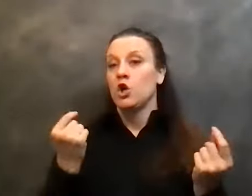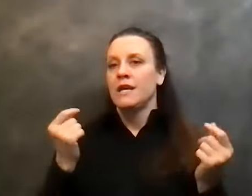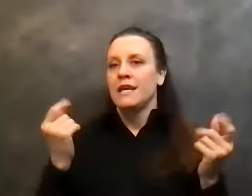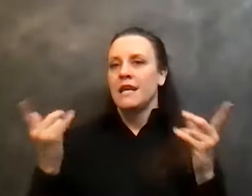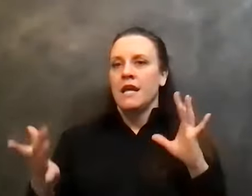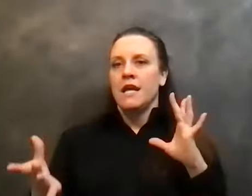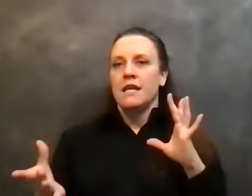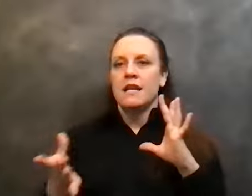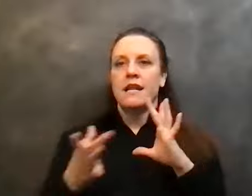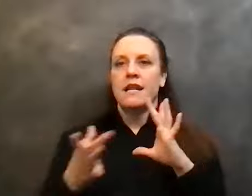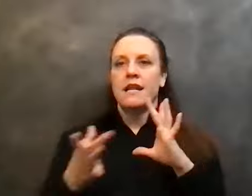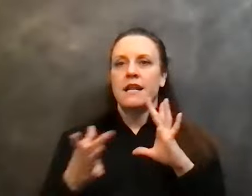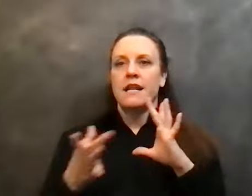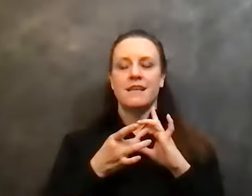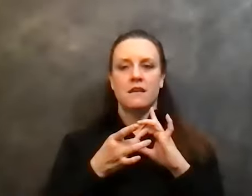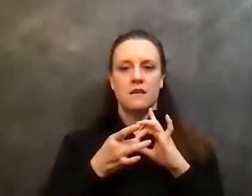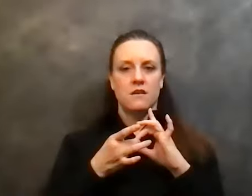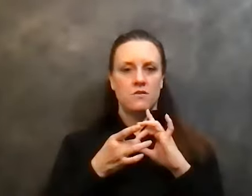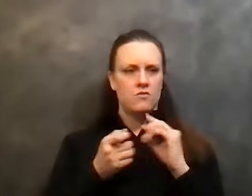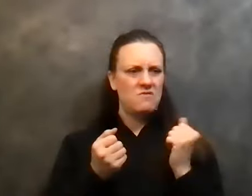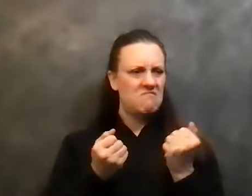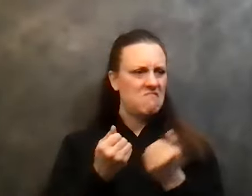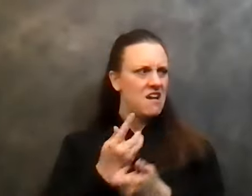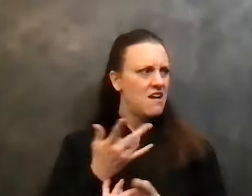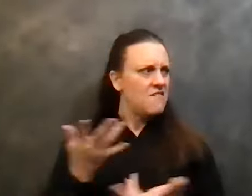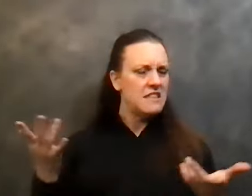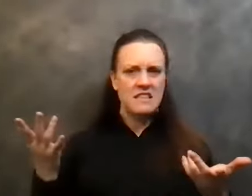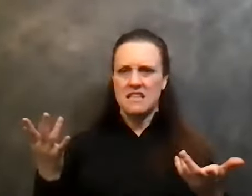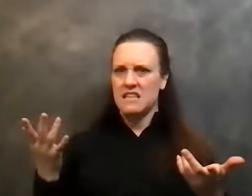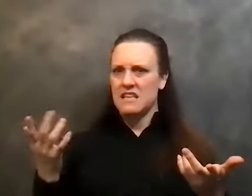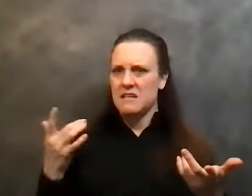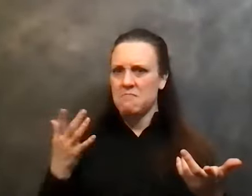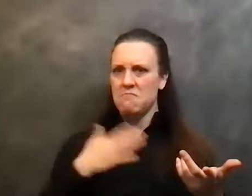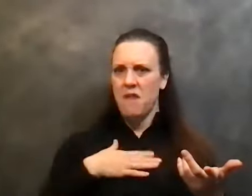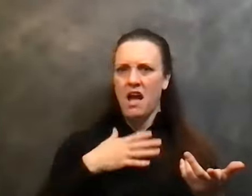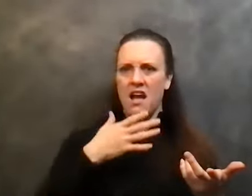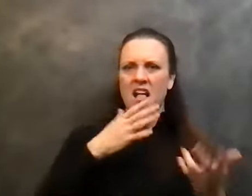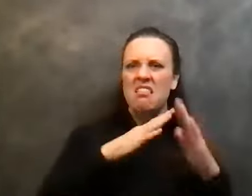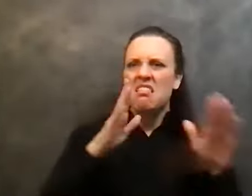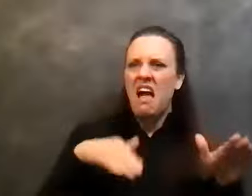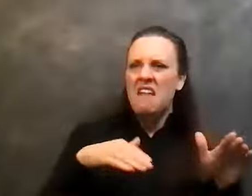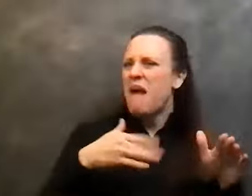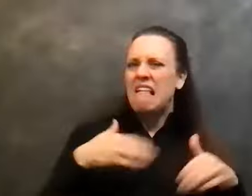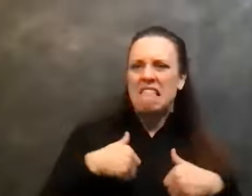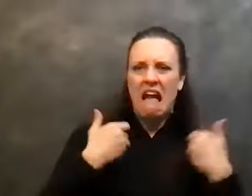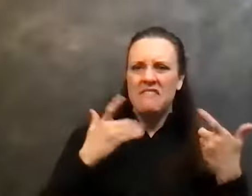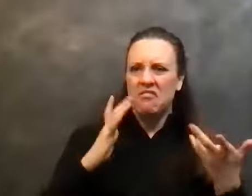to everything. Everything that was wrong in my life was made right by that